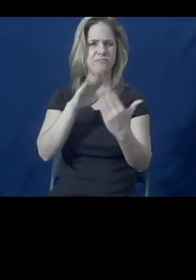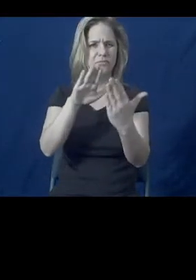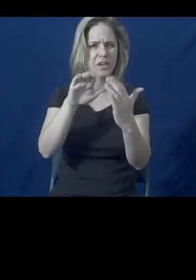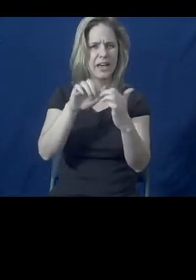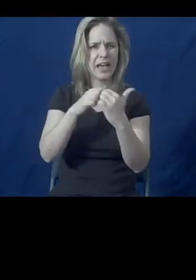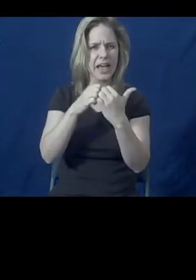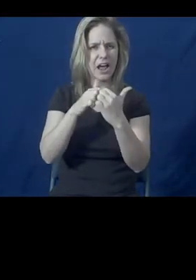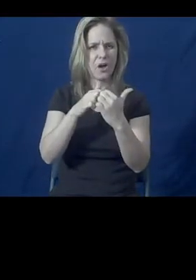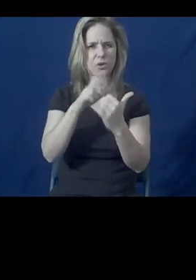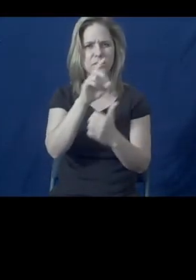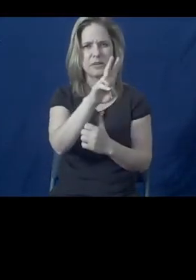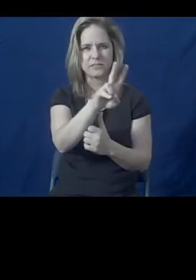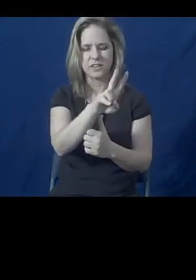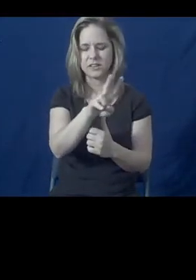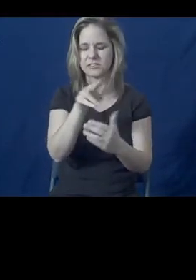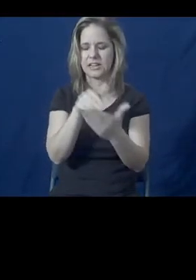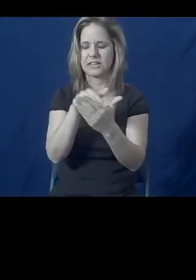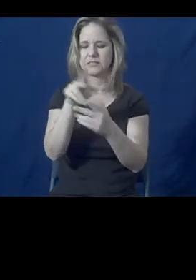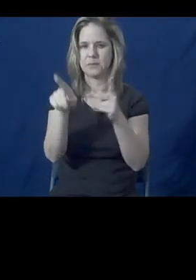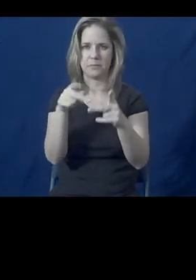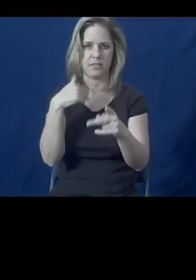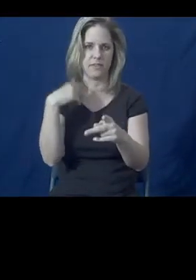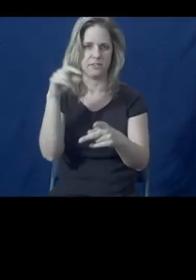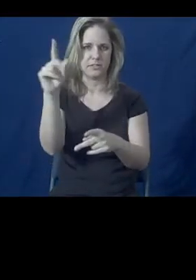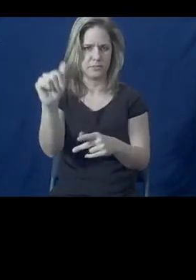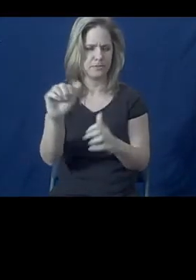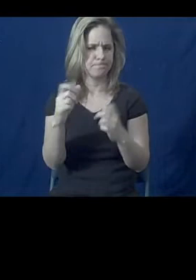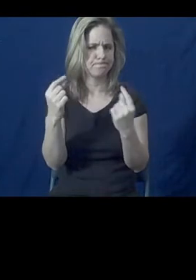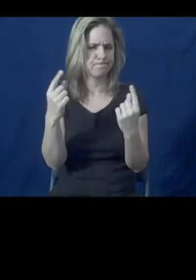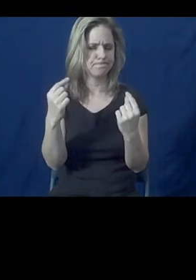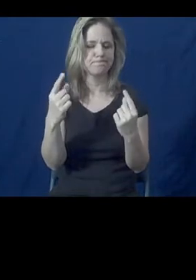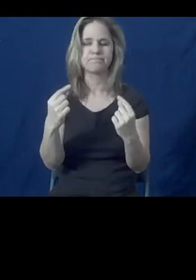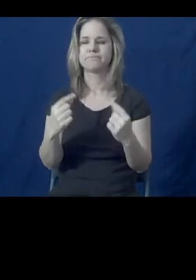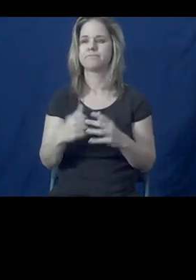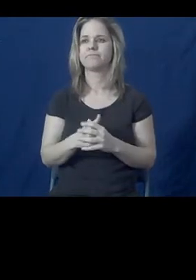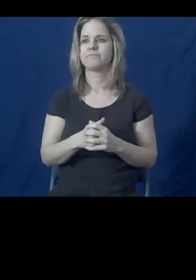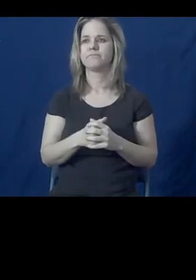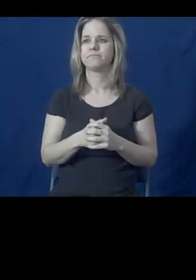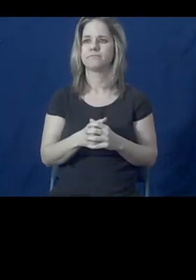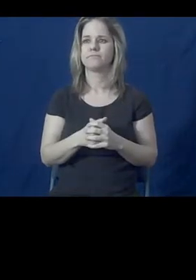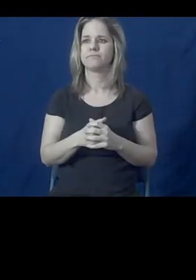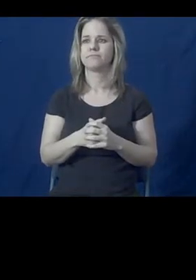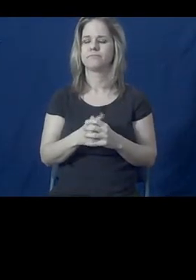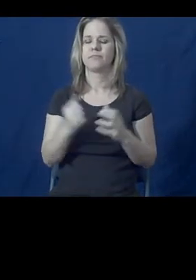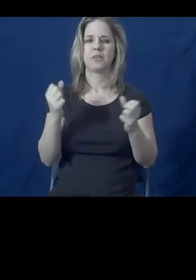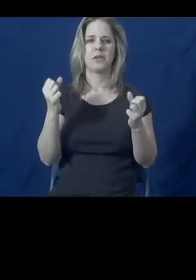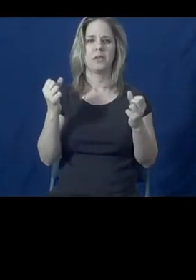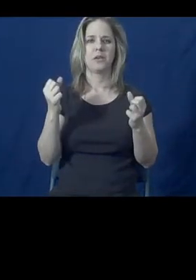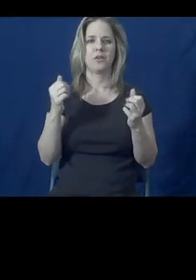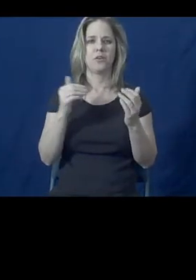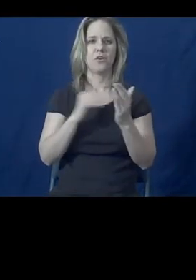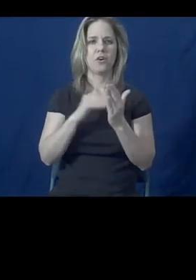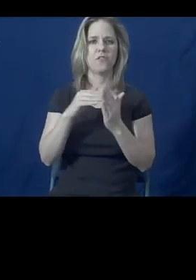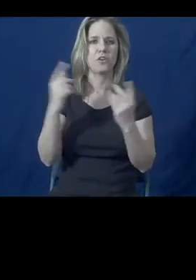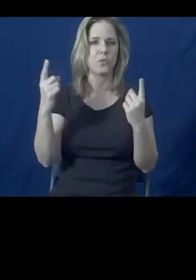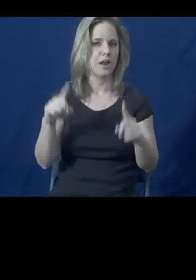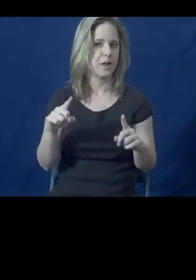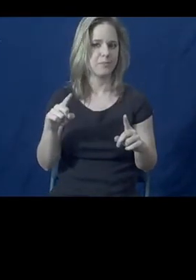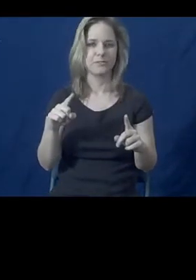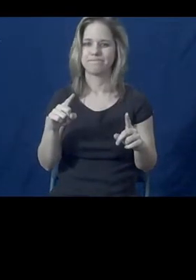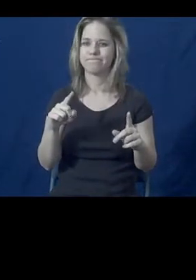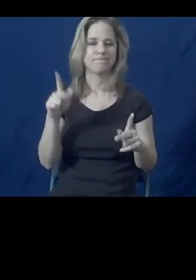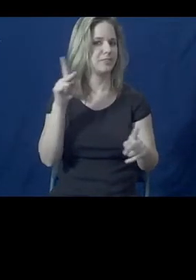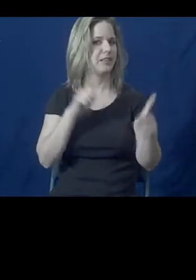of domestic violence against people with disabilities. And a lot of times folks aren't getting